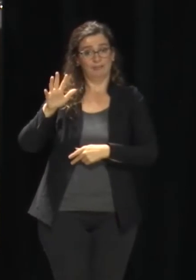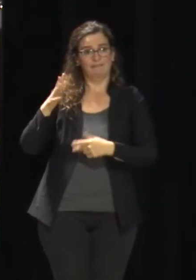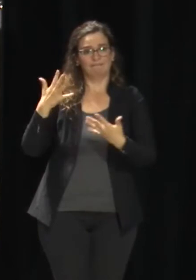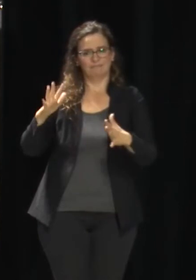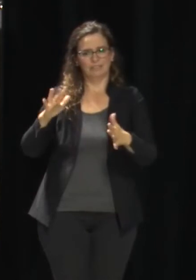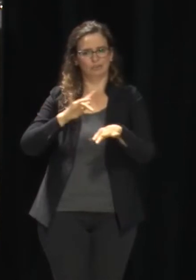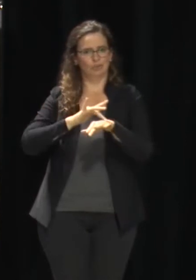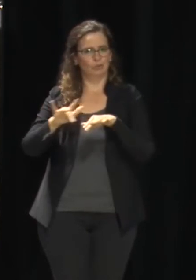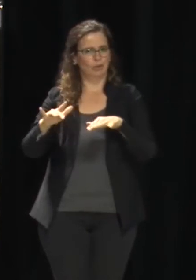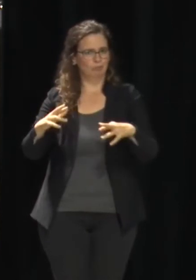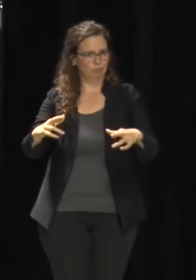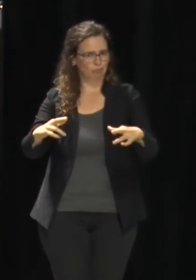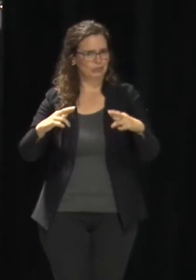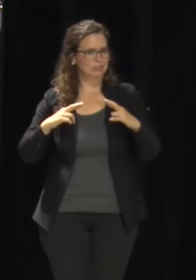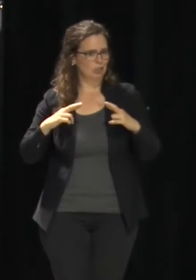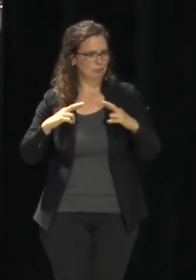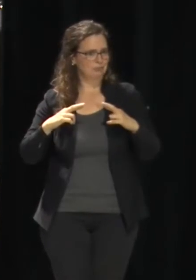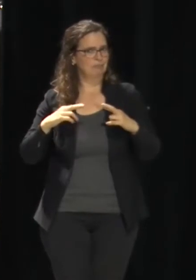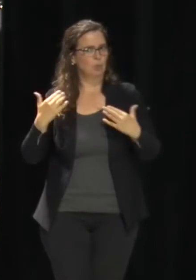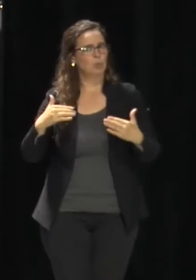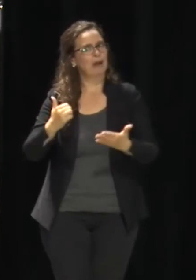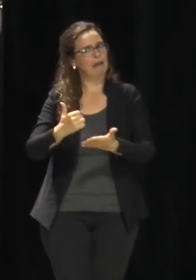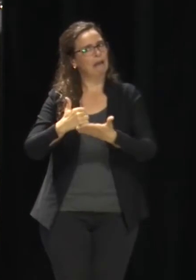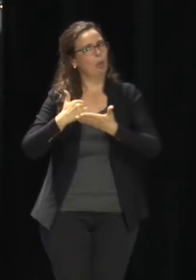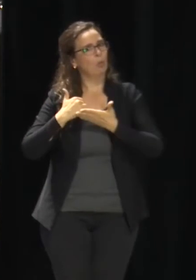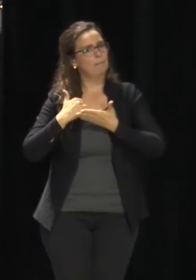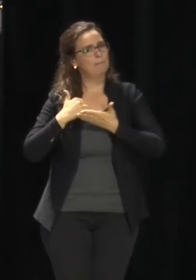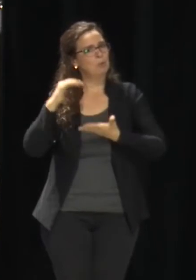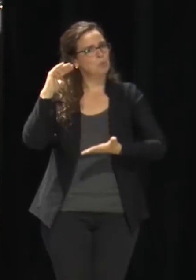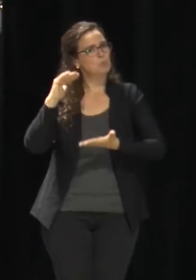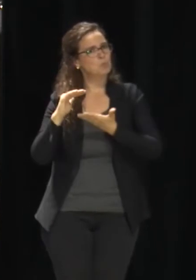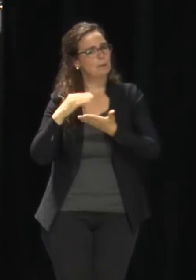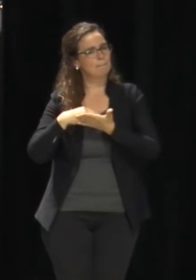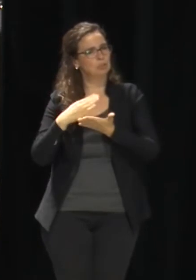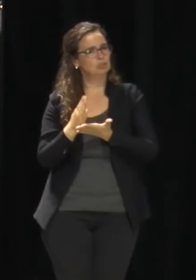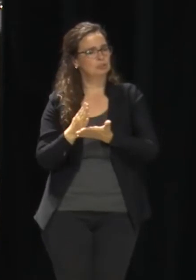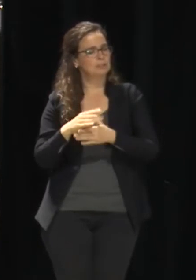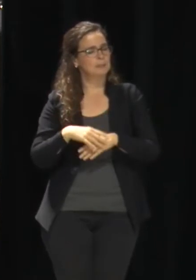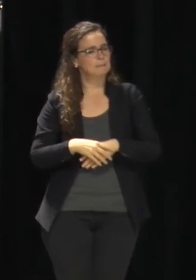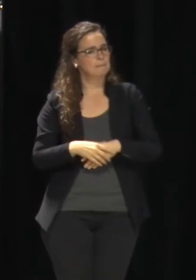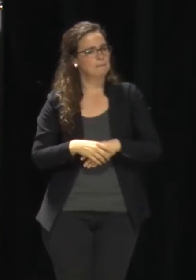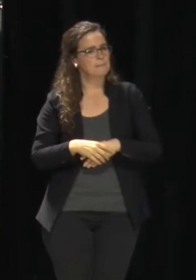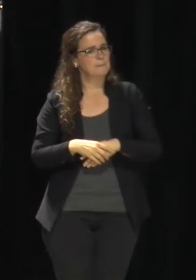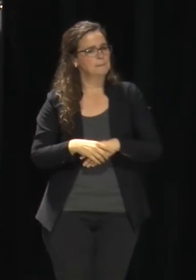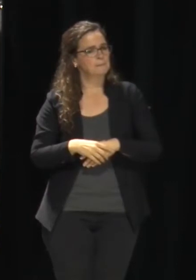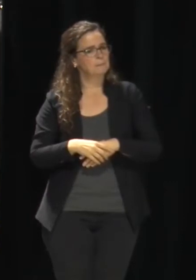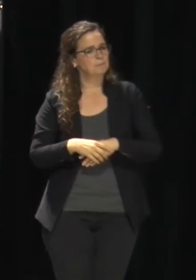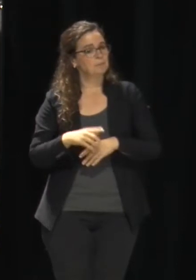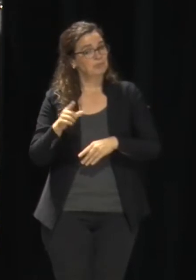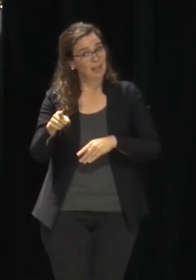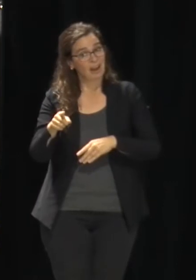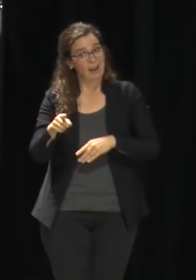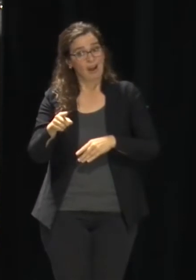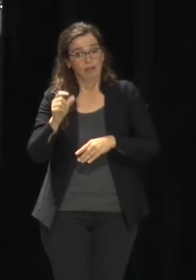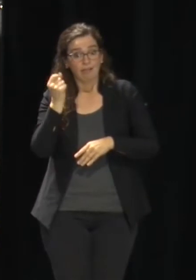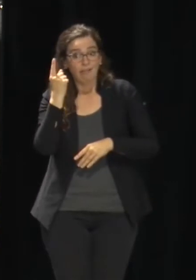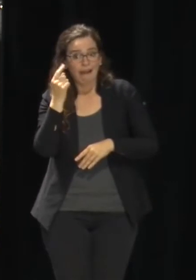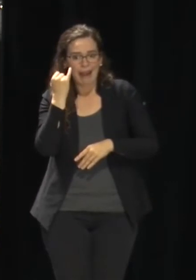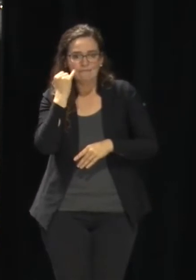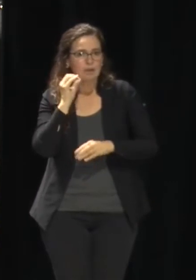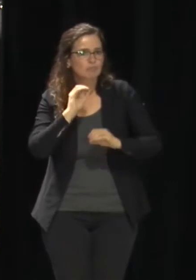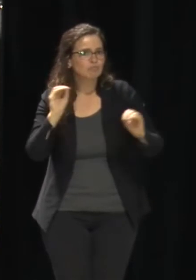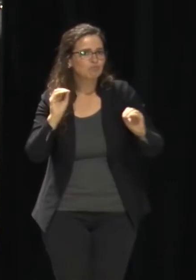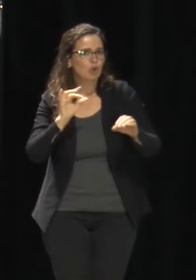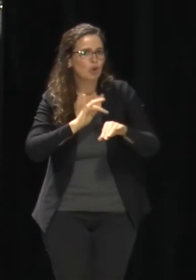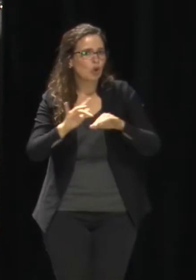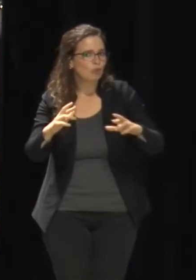that back out there. That helped big time that those would have been folks that would have been furloughed or laid off. Not